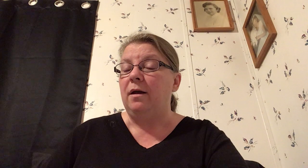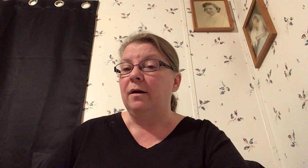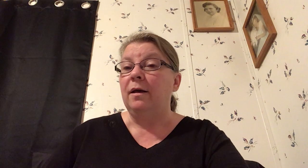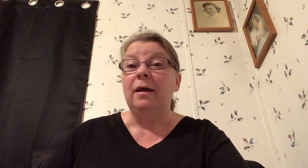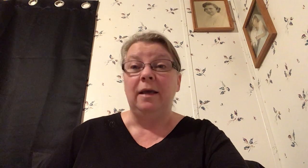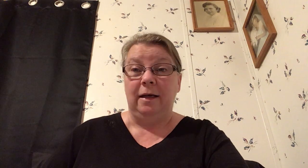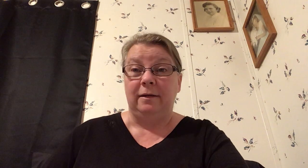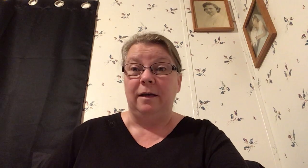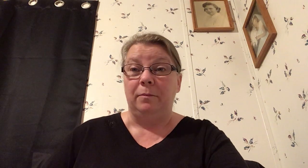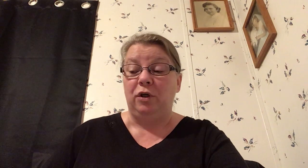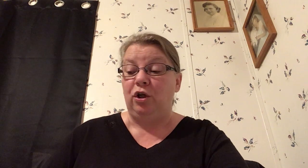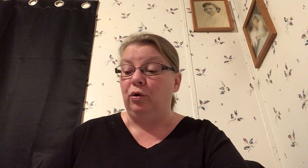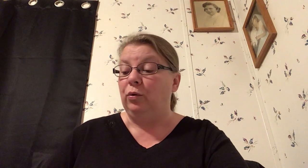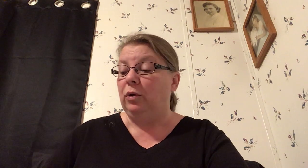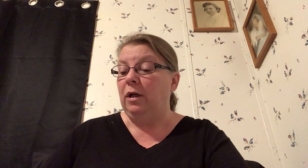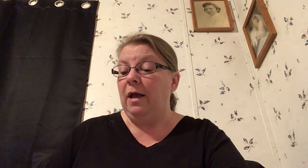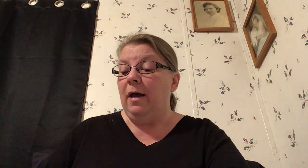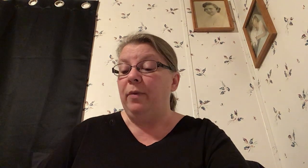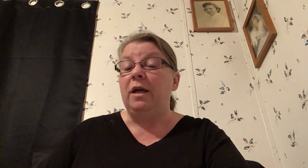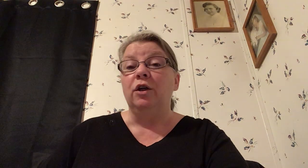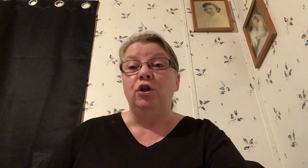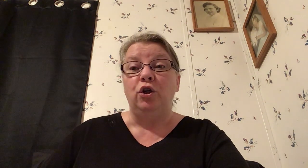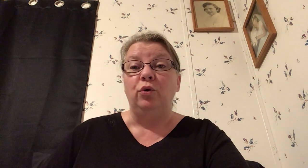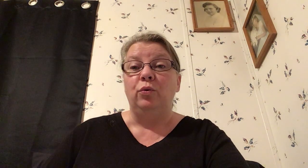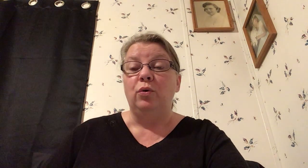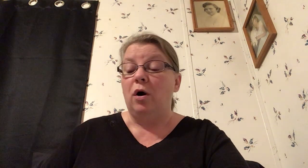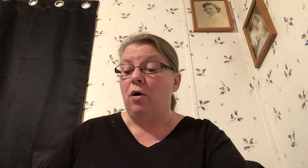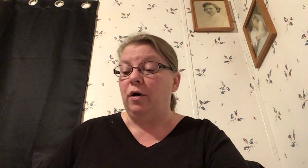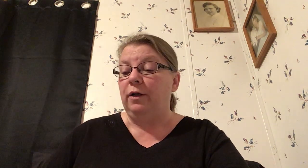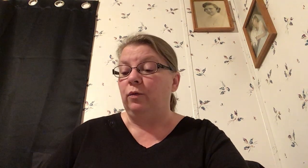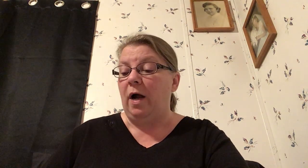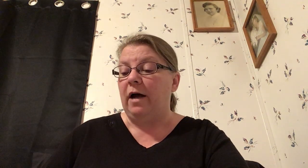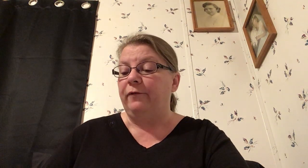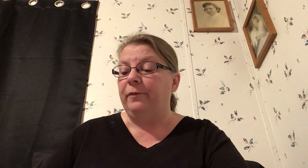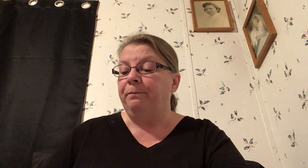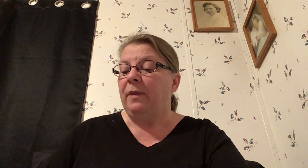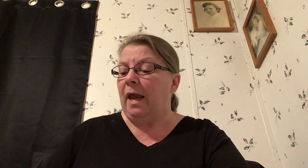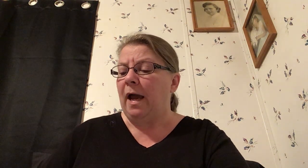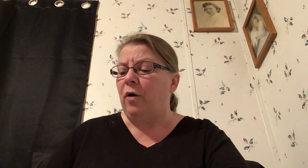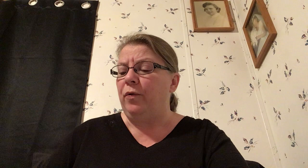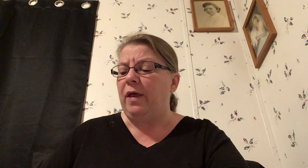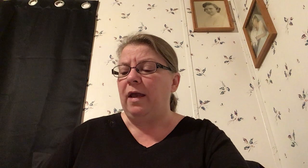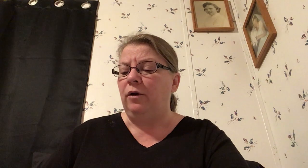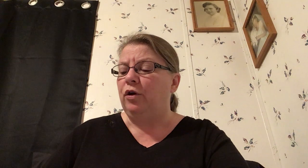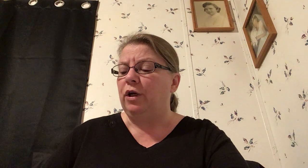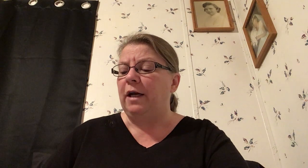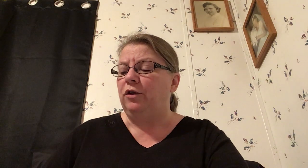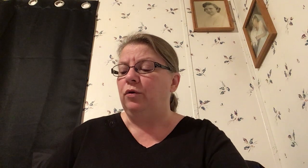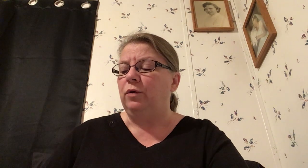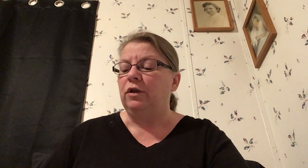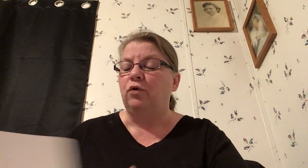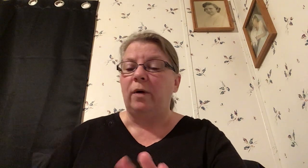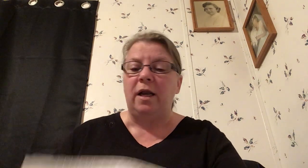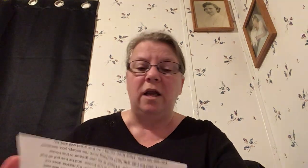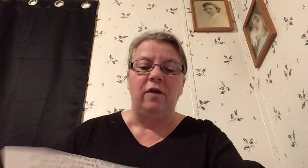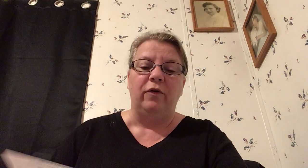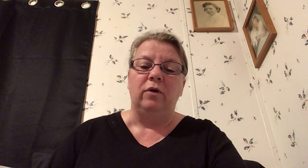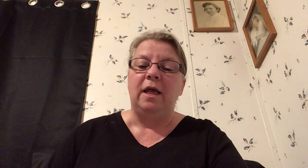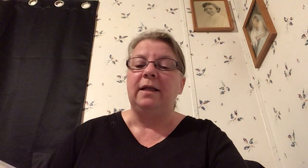except you because you are his wife how then could i do this great evil and